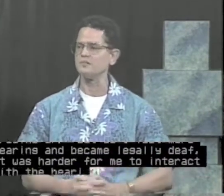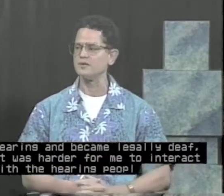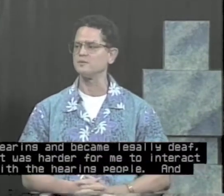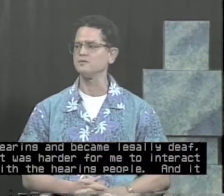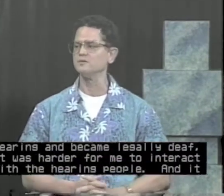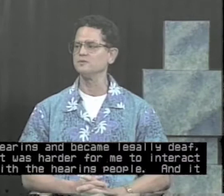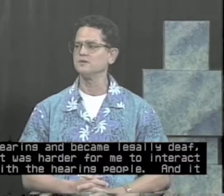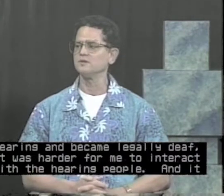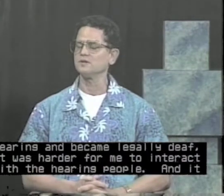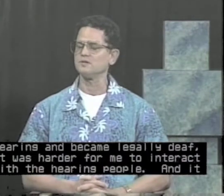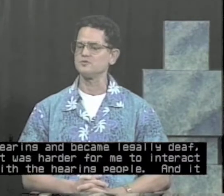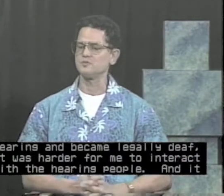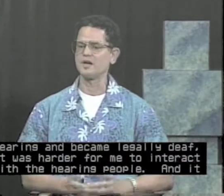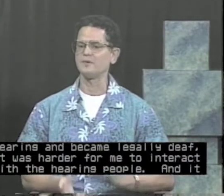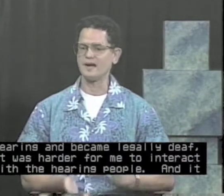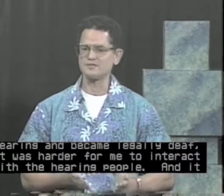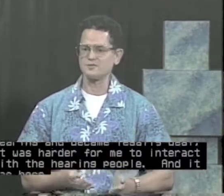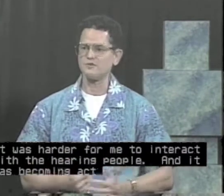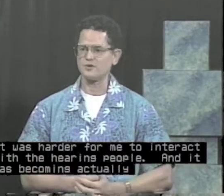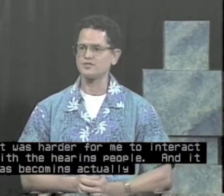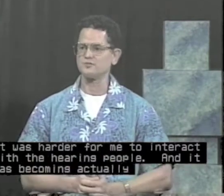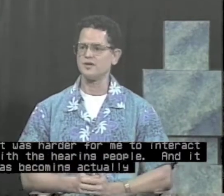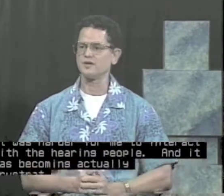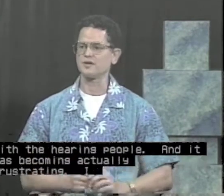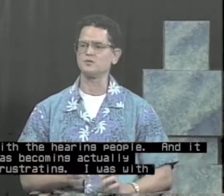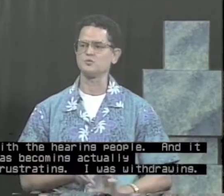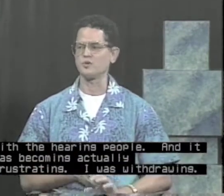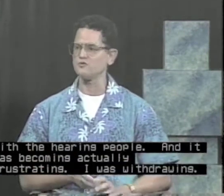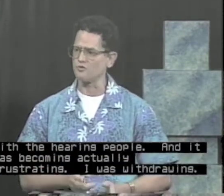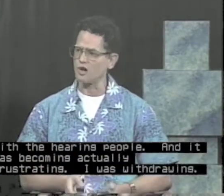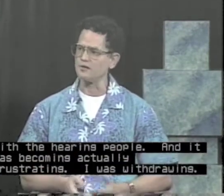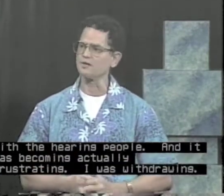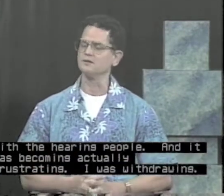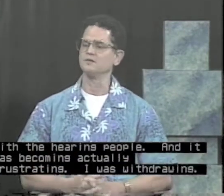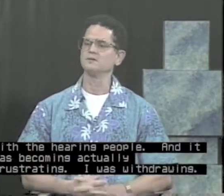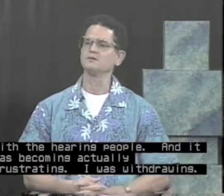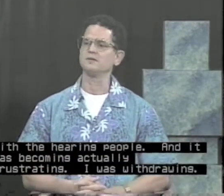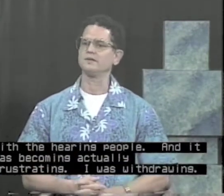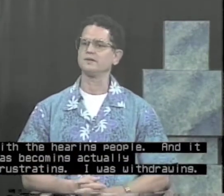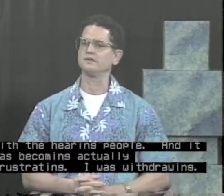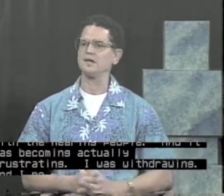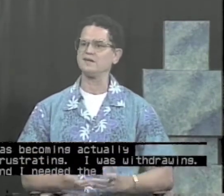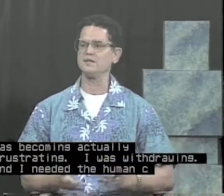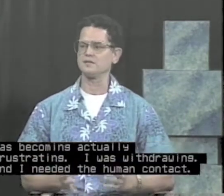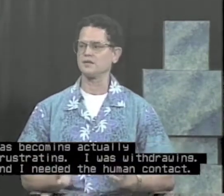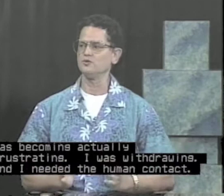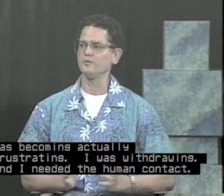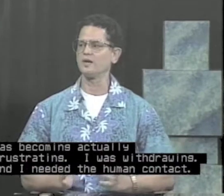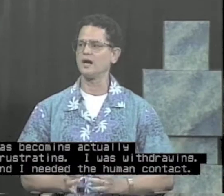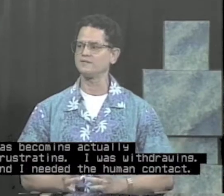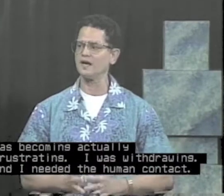people, and it was becoming actually frustrating. I was withdrawing, and I needed the human contact.